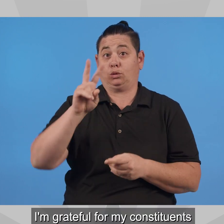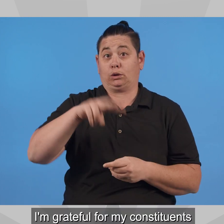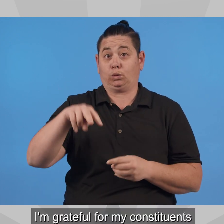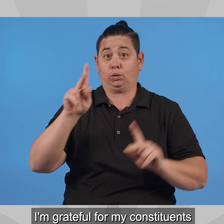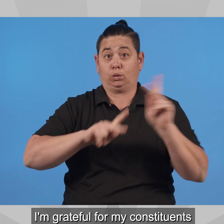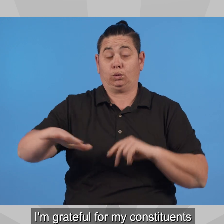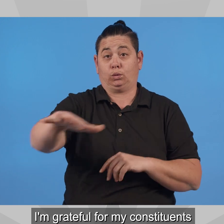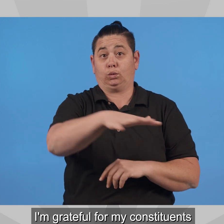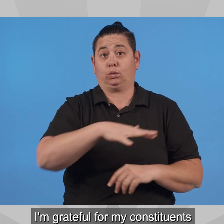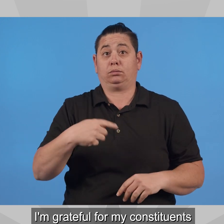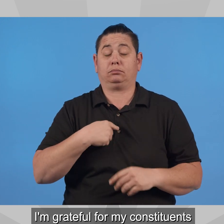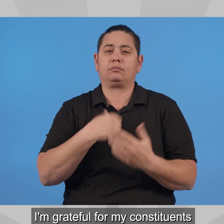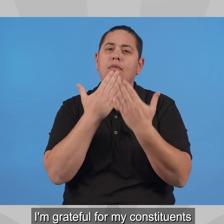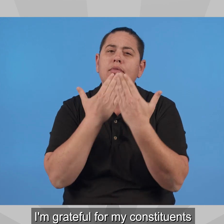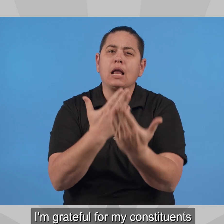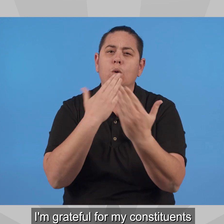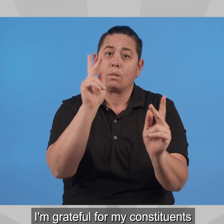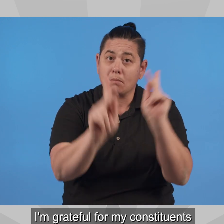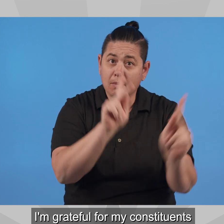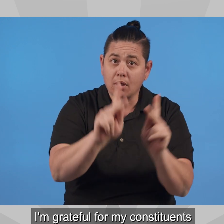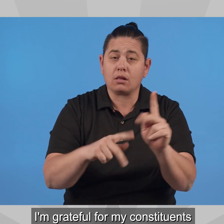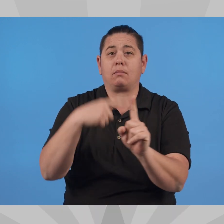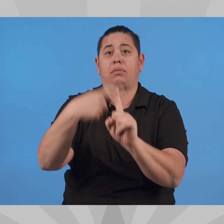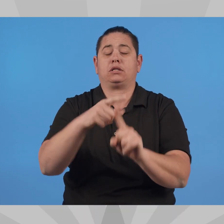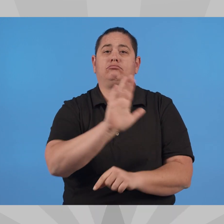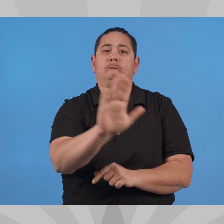I am grateful for my constituents and for their support.